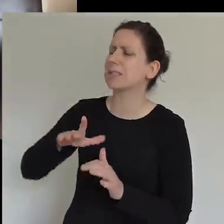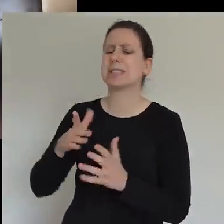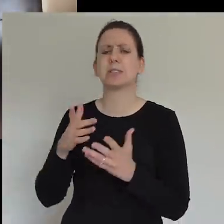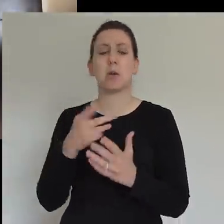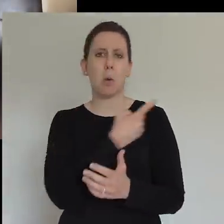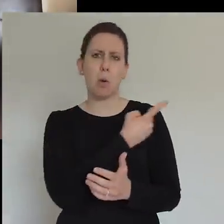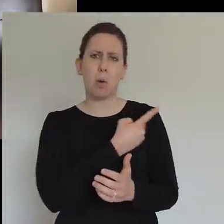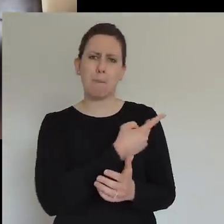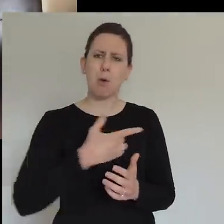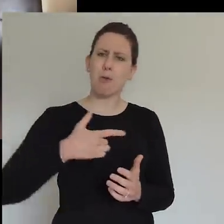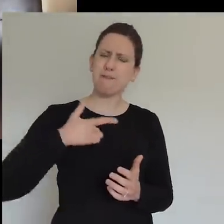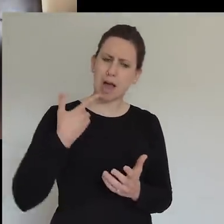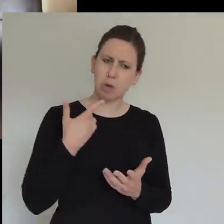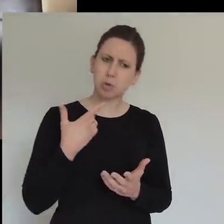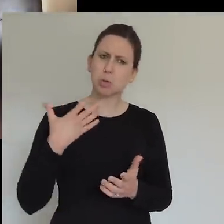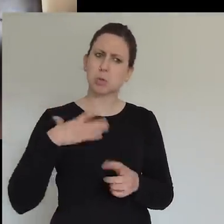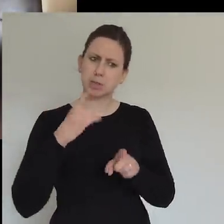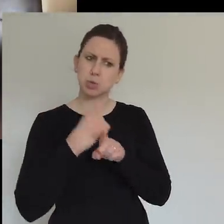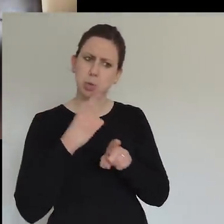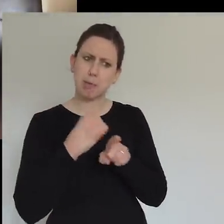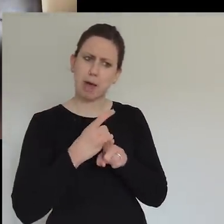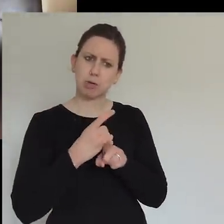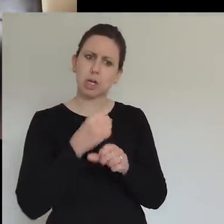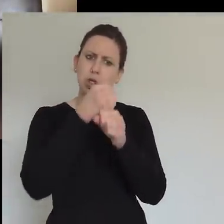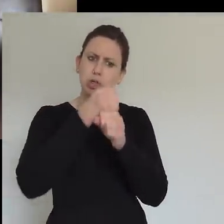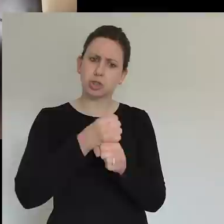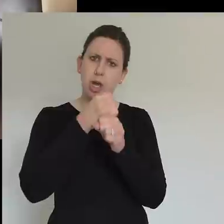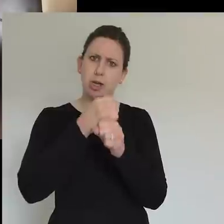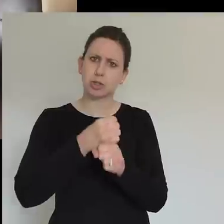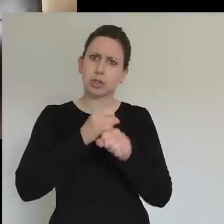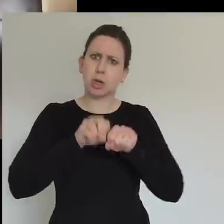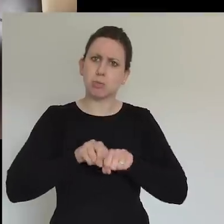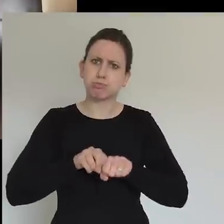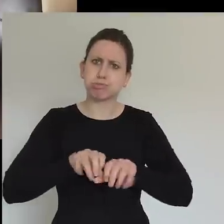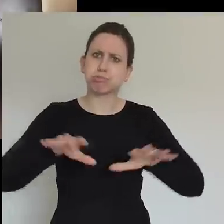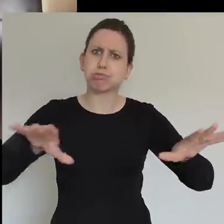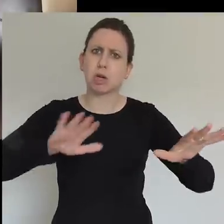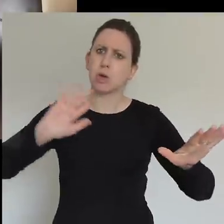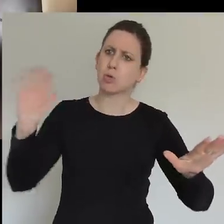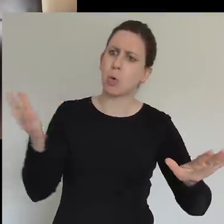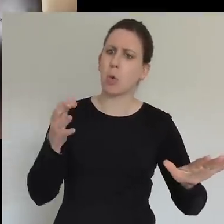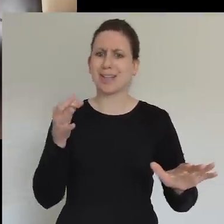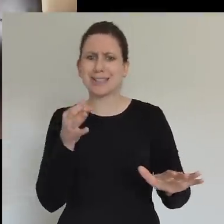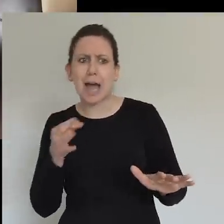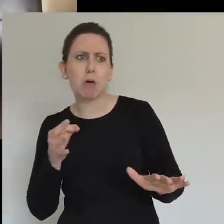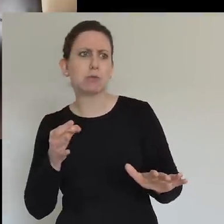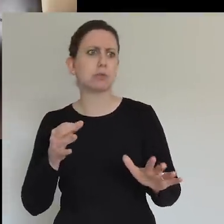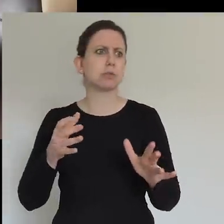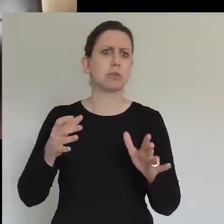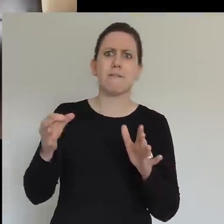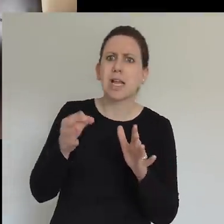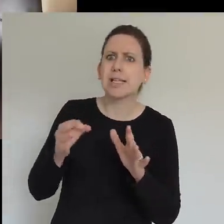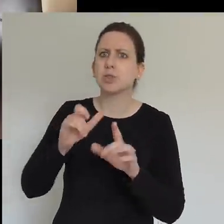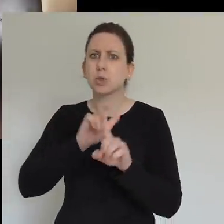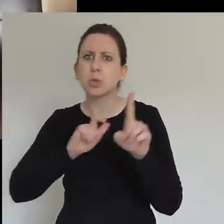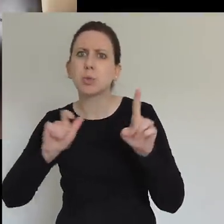unleashed, the church being scattered to every town, village and community, about us gathering in order to then be taught about scattering.